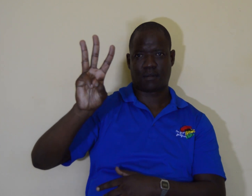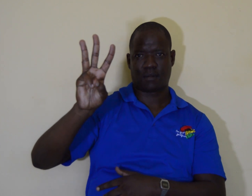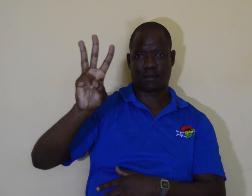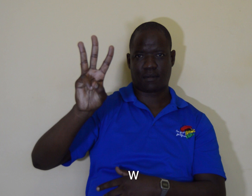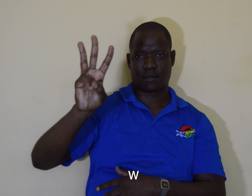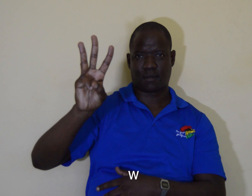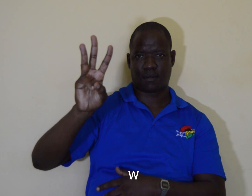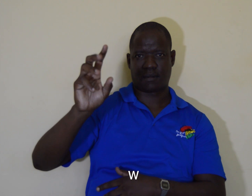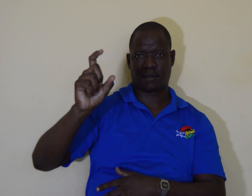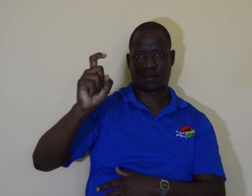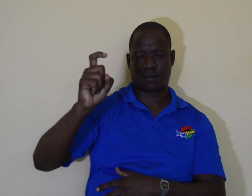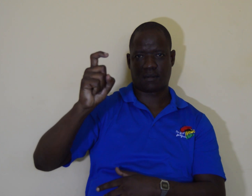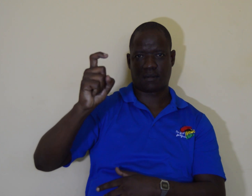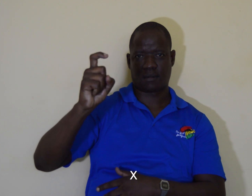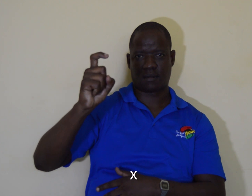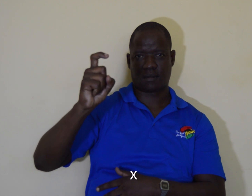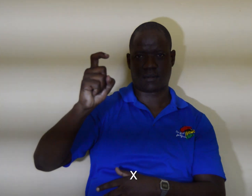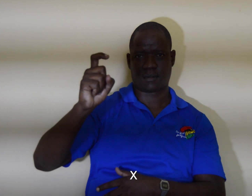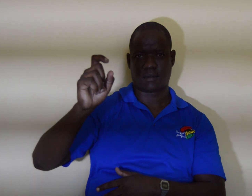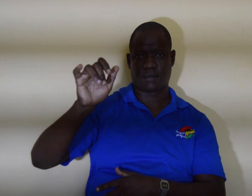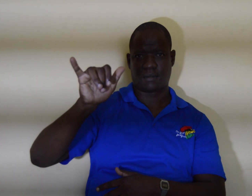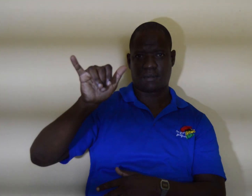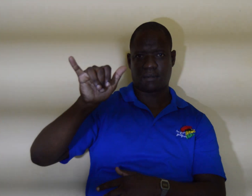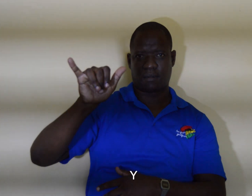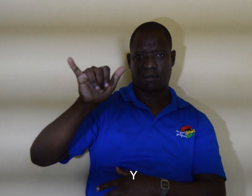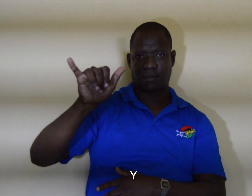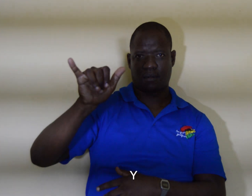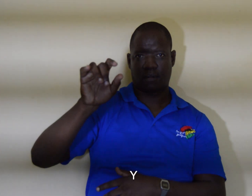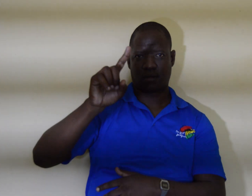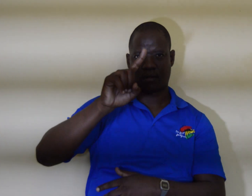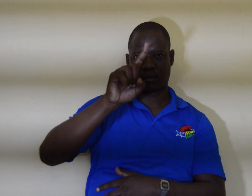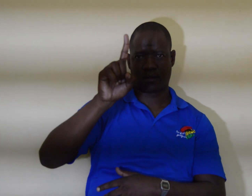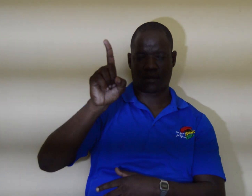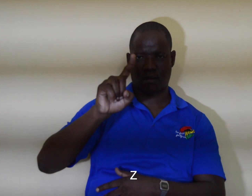W, X, Y, Z.